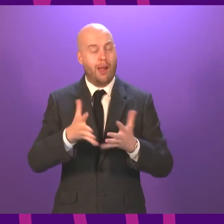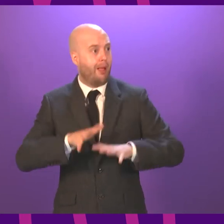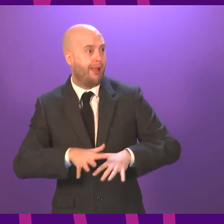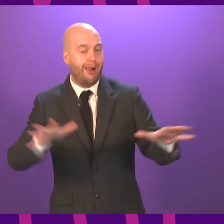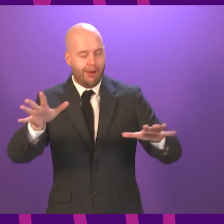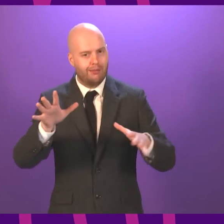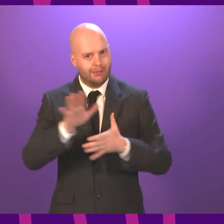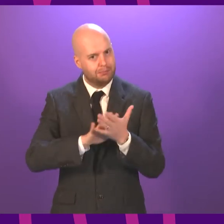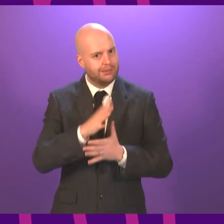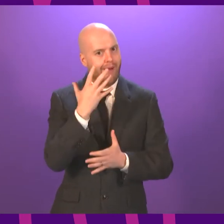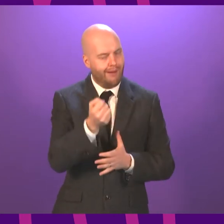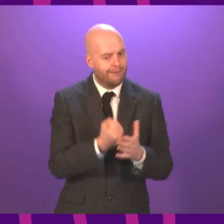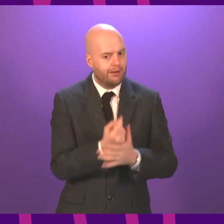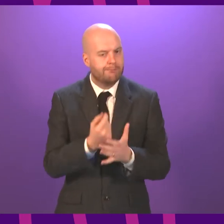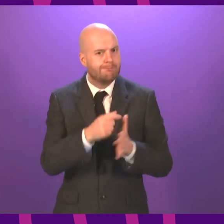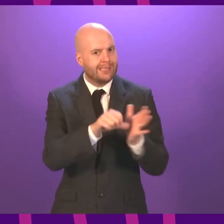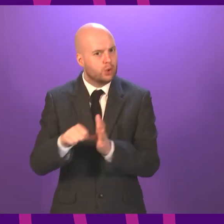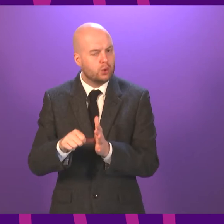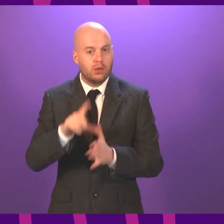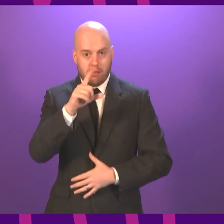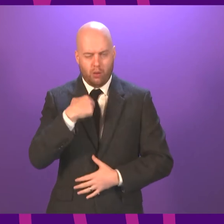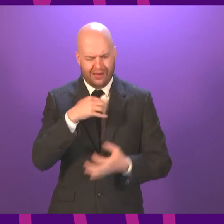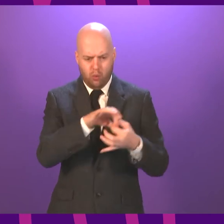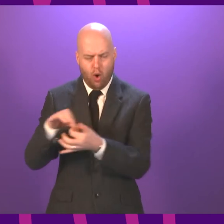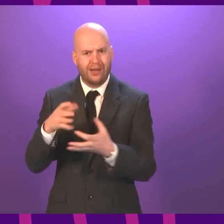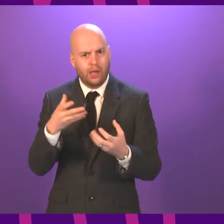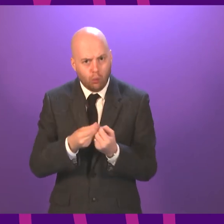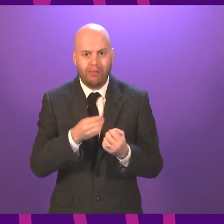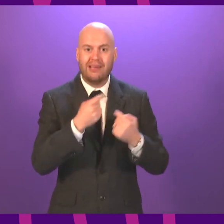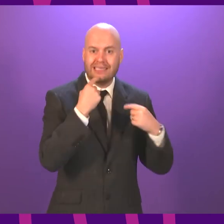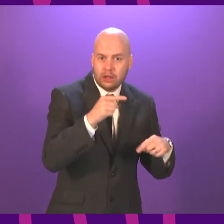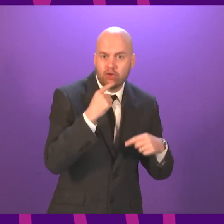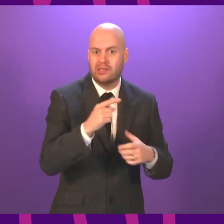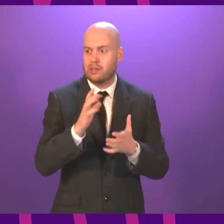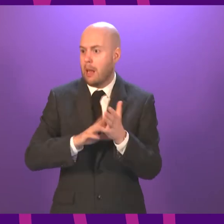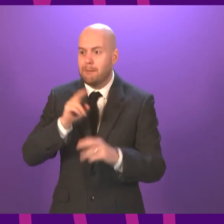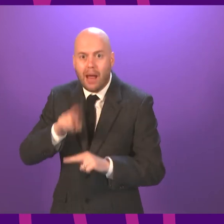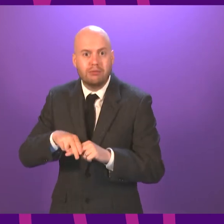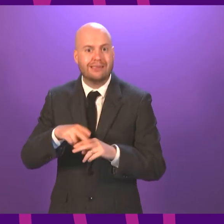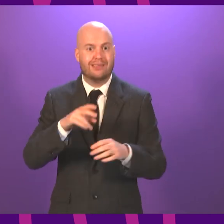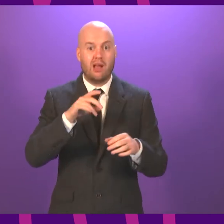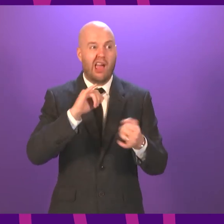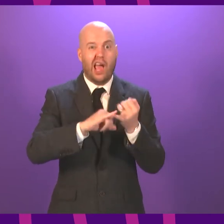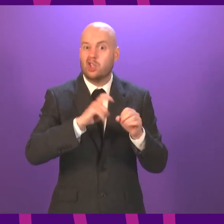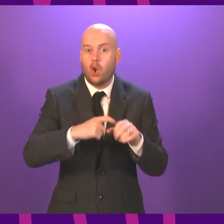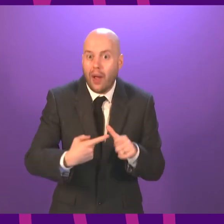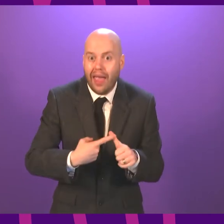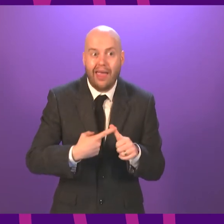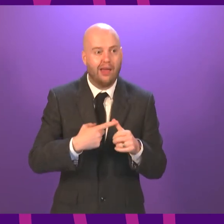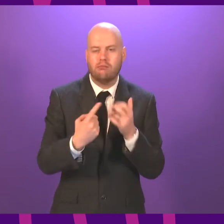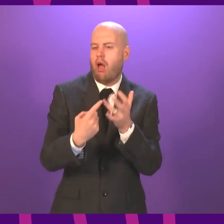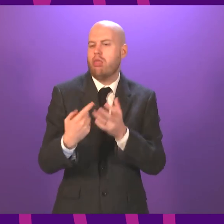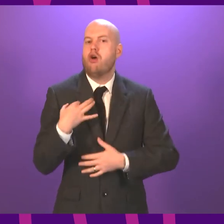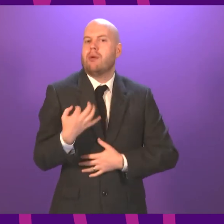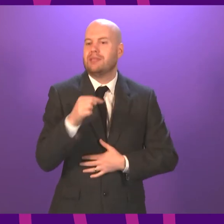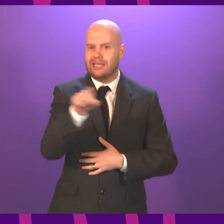with local authorities, with representatives of pupils and parents, and of course with the SQA, is doing everything we can in